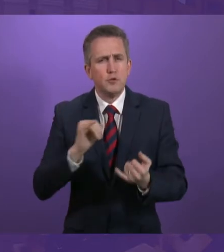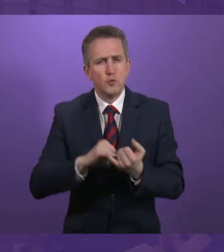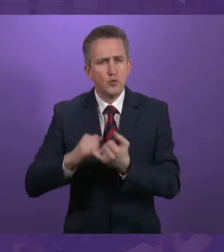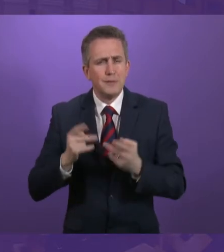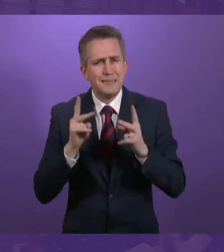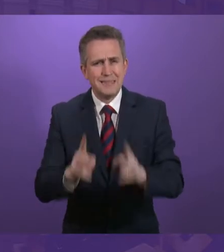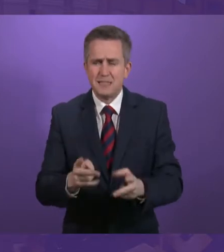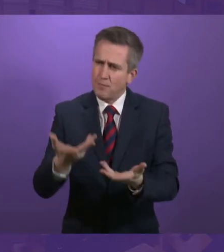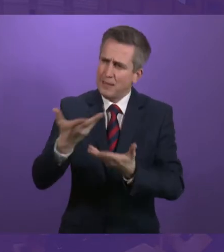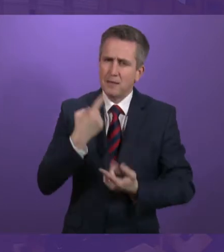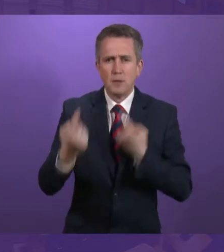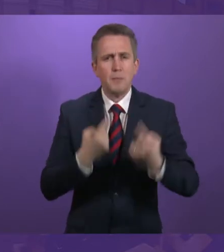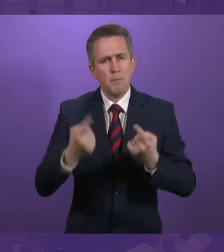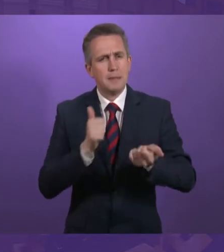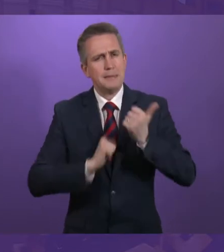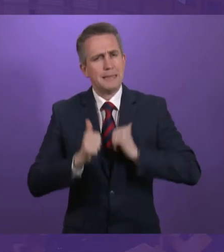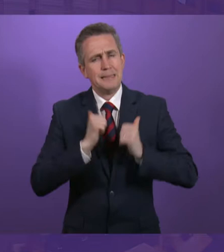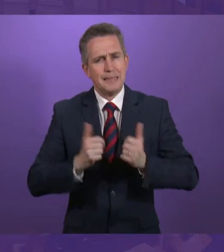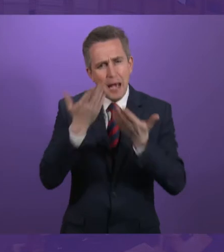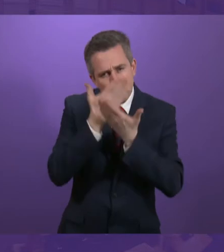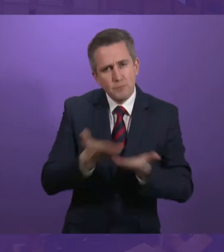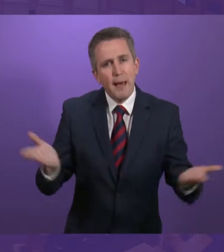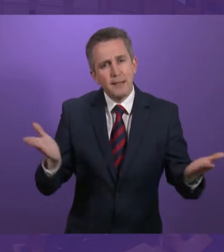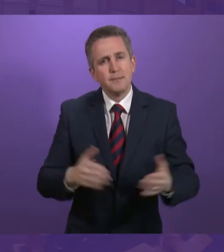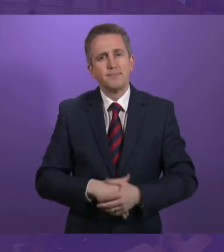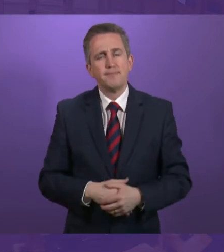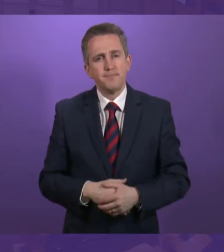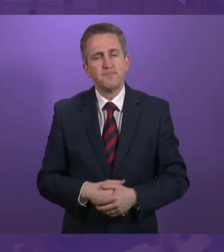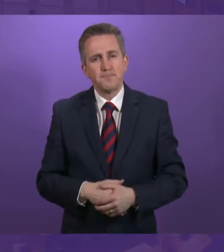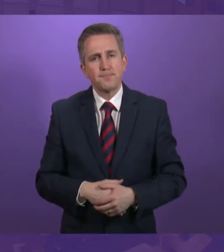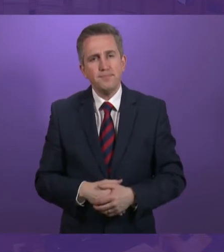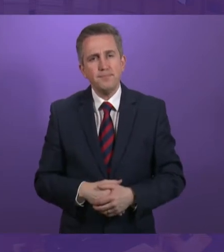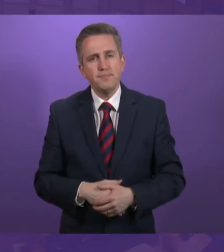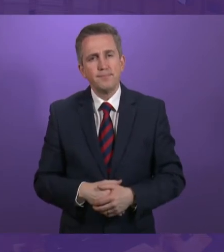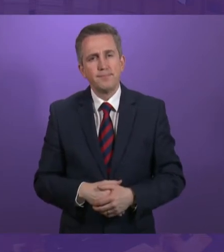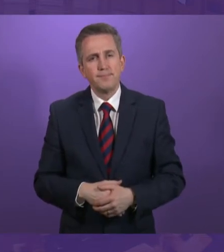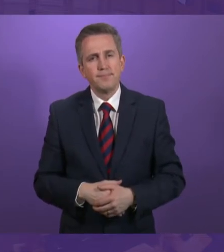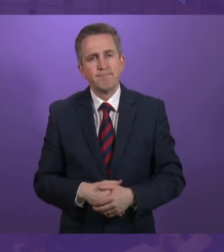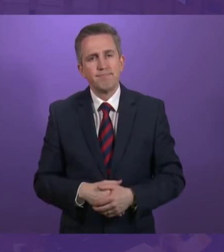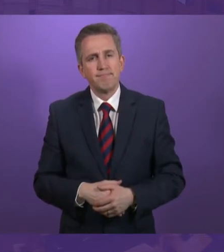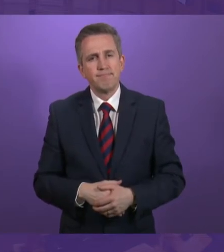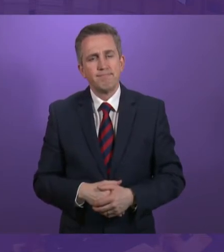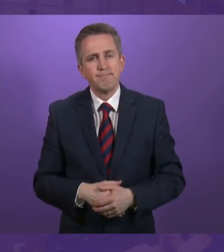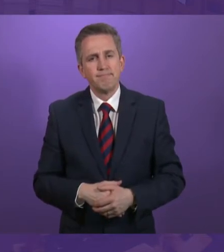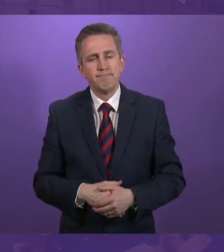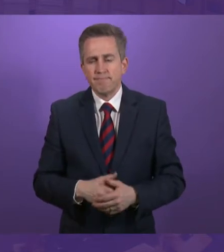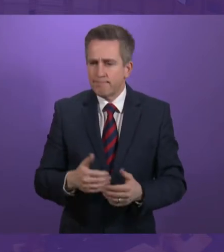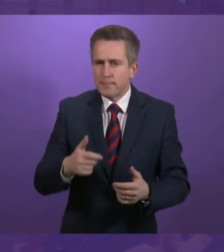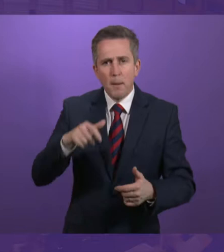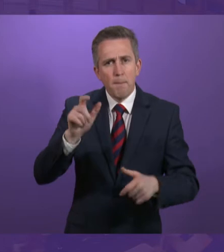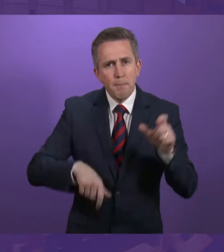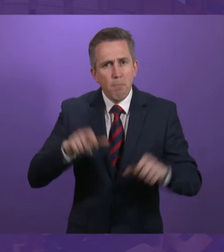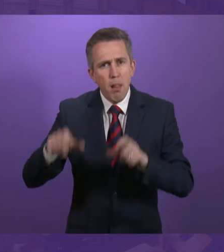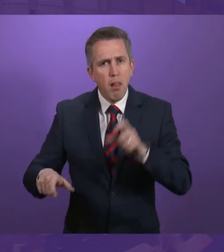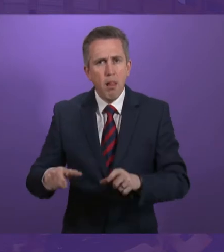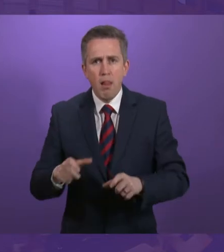fairness and respect. What is clear to me, what we have heard repeatedly from people with direct personal experience of